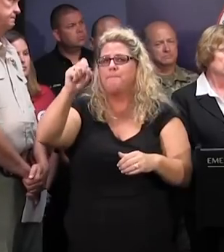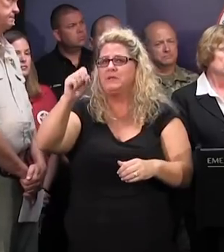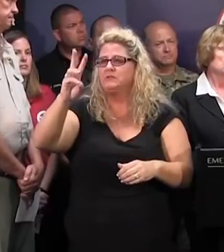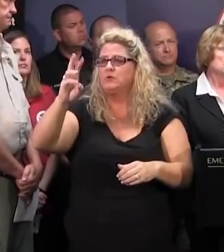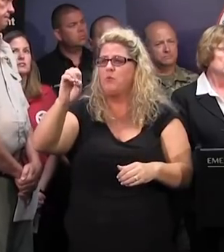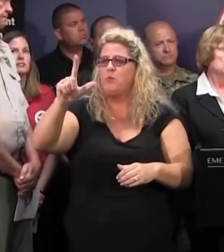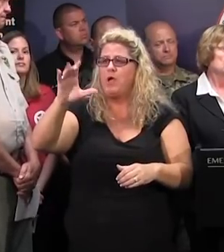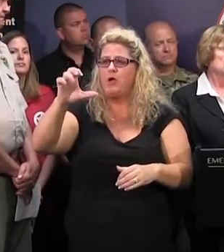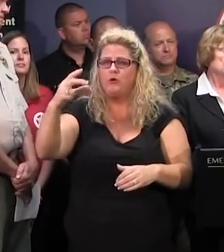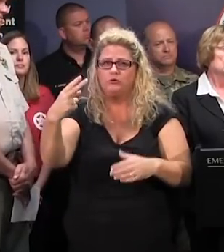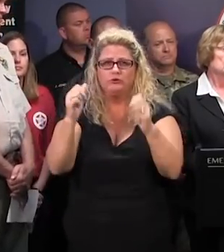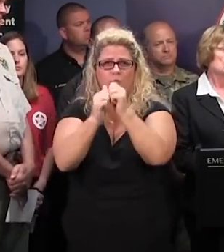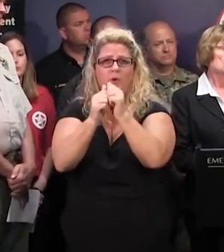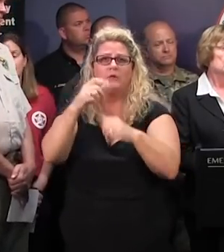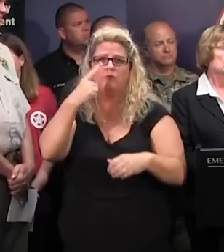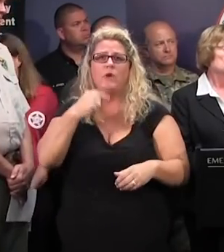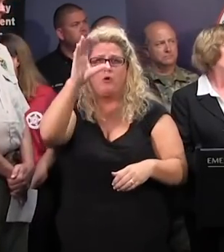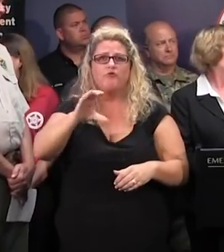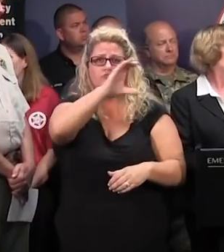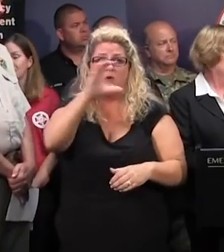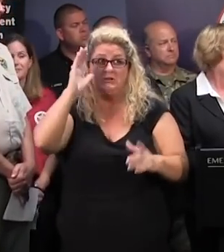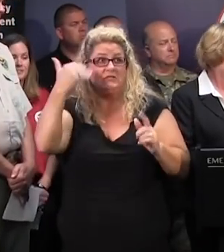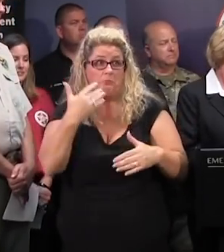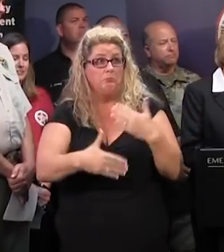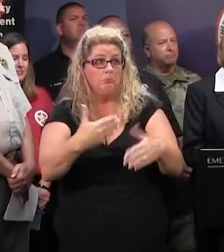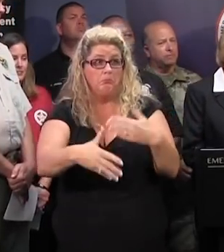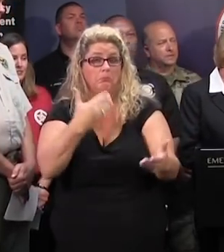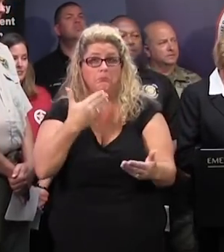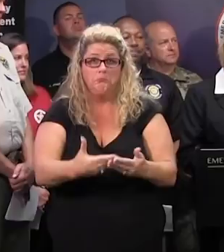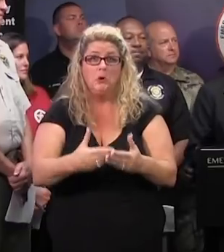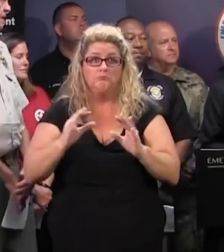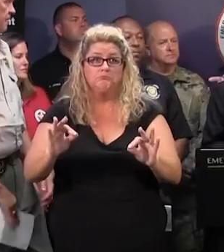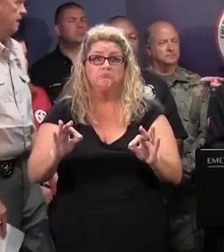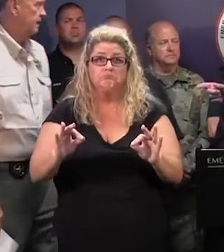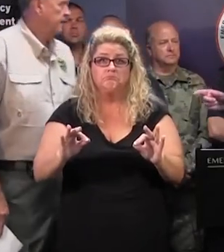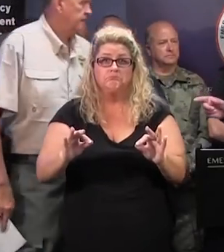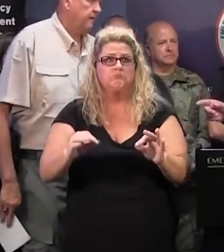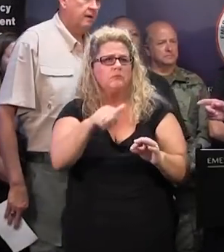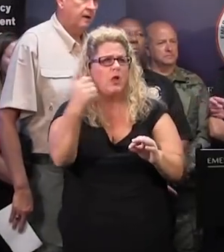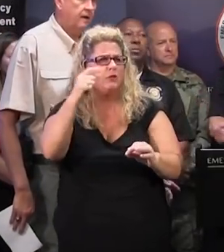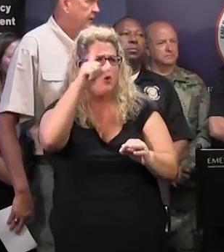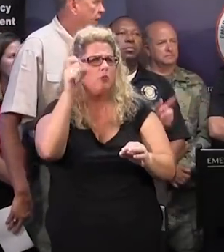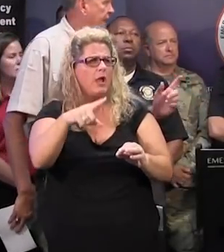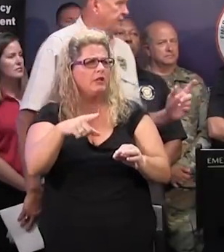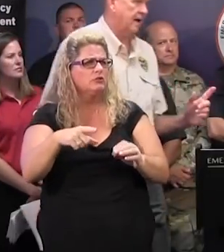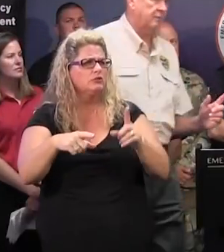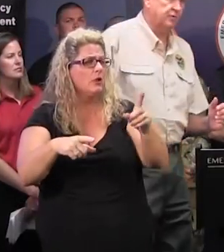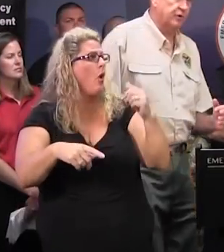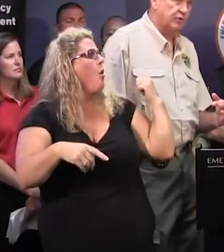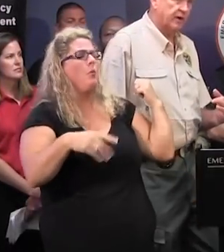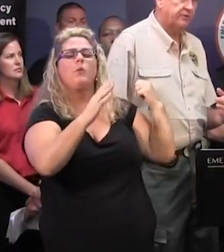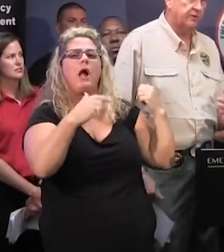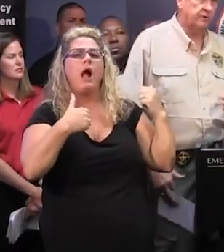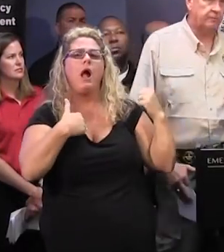Cross, and things are proceeding well. Yes, sir. There was another question. Thank Was there another question, Colonel? I was